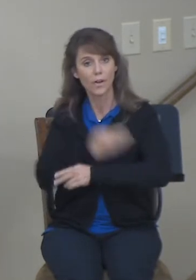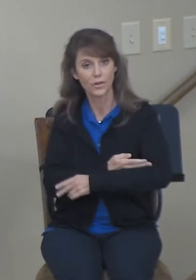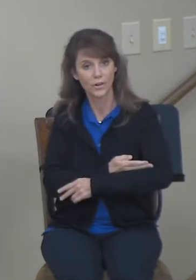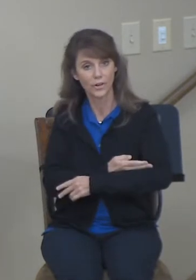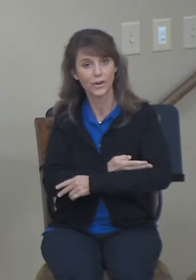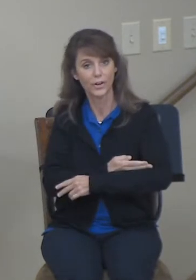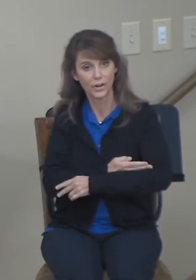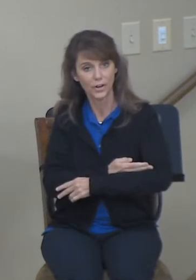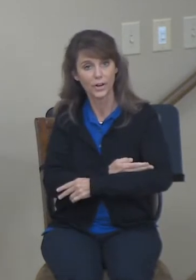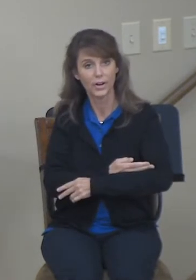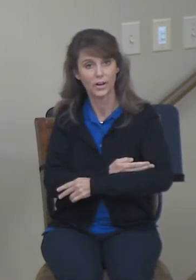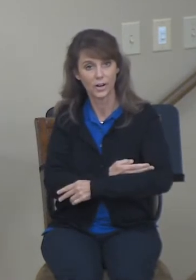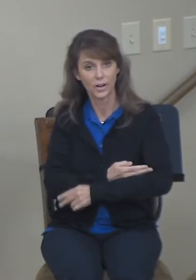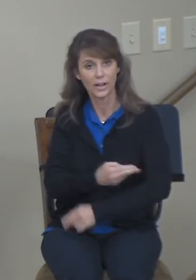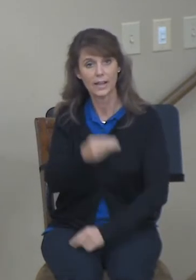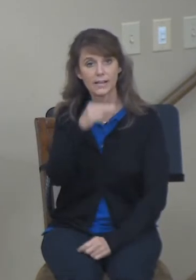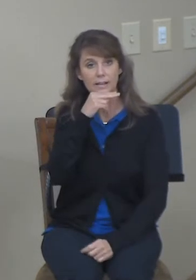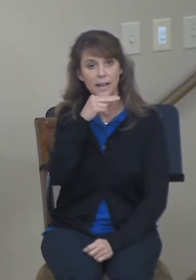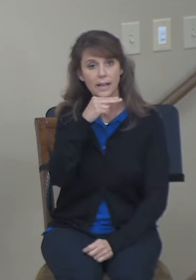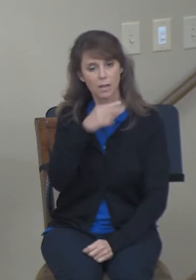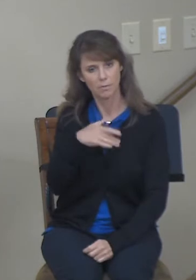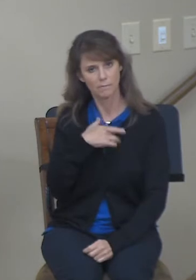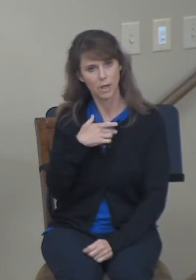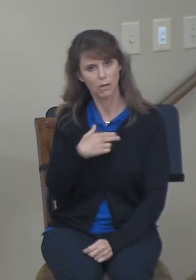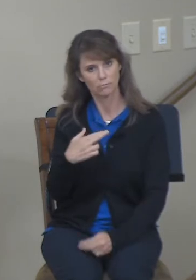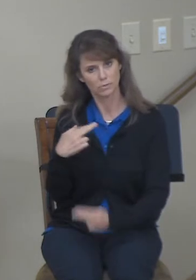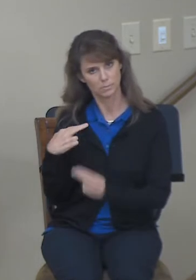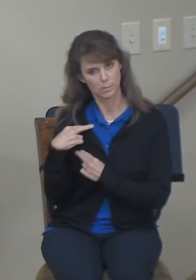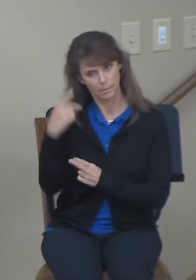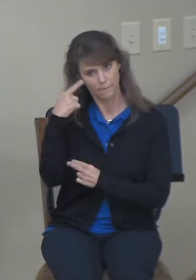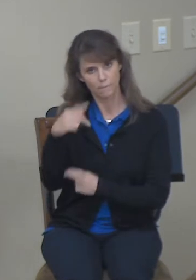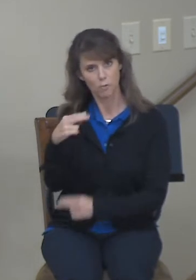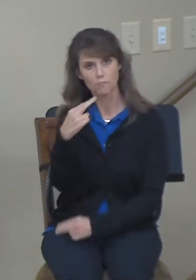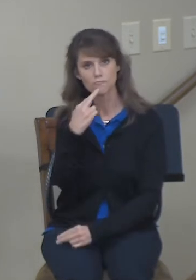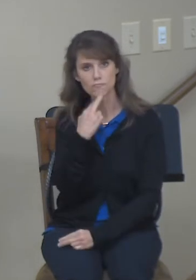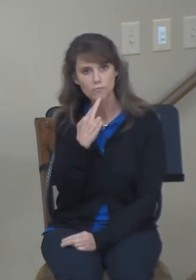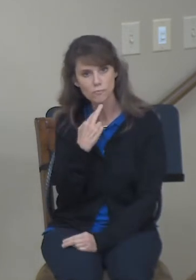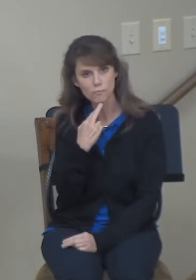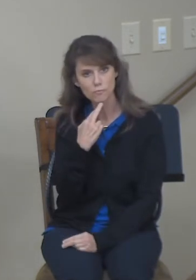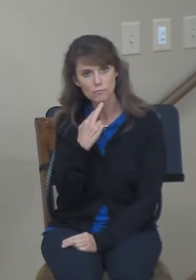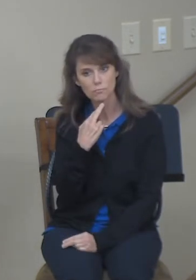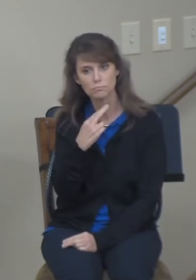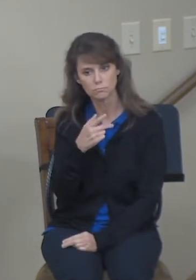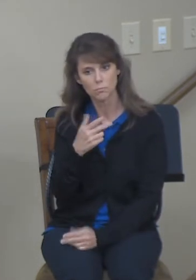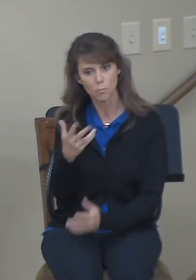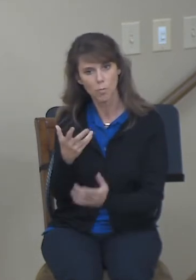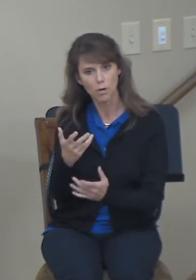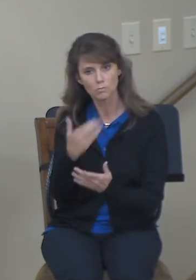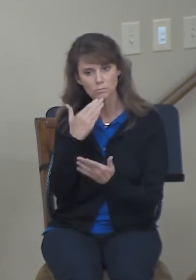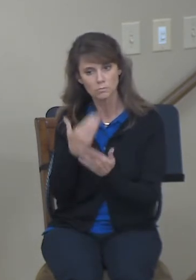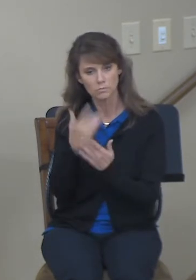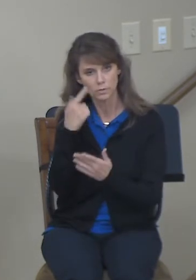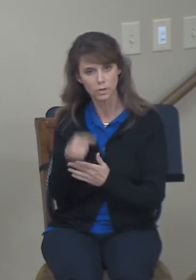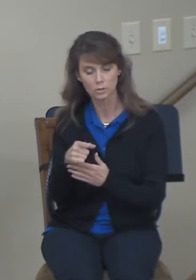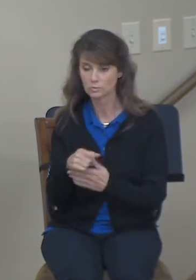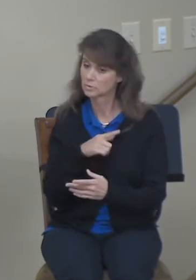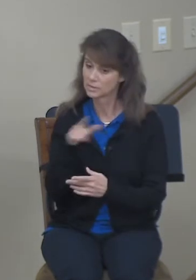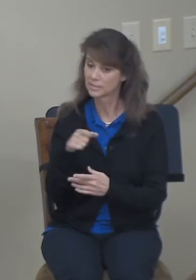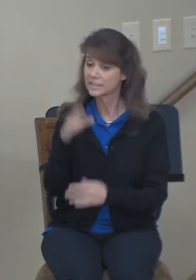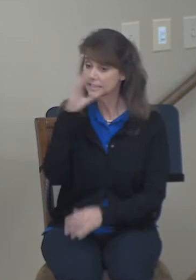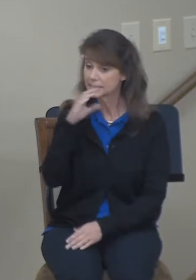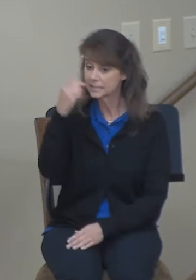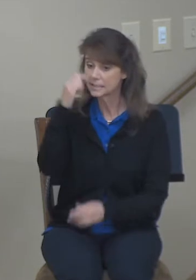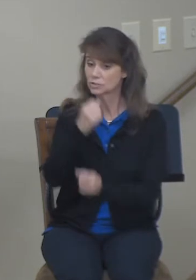Naomi felt responsible for Ruth and her well-being. And she asked this question to her, shall I not seek